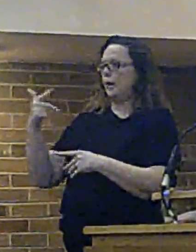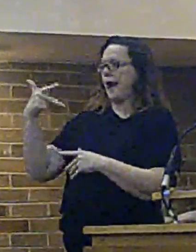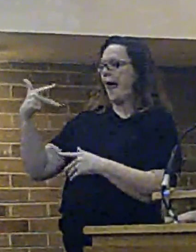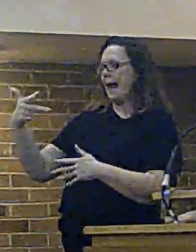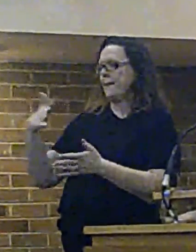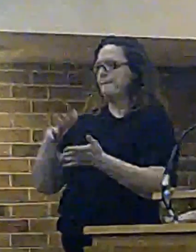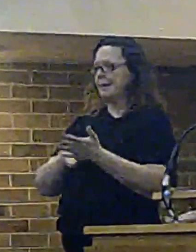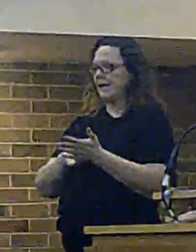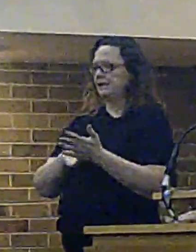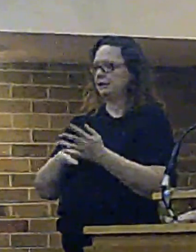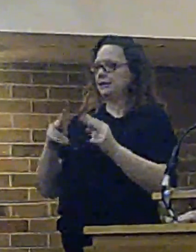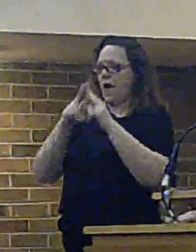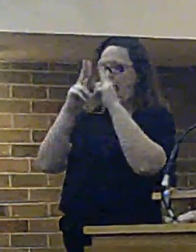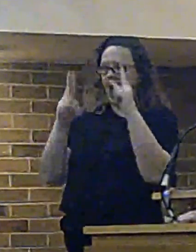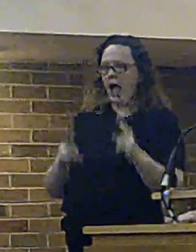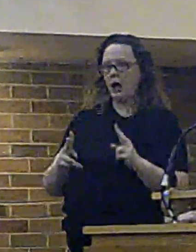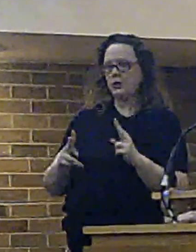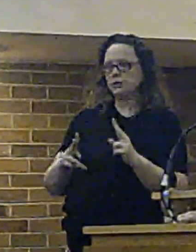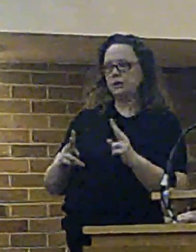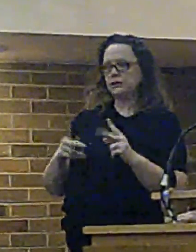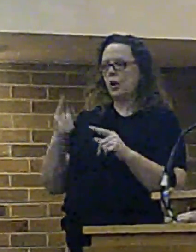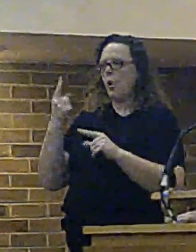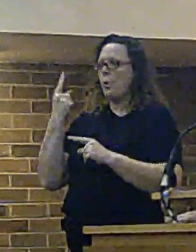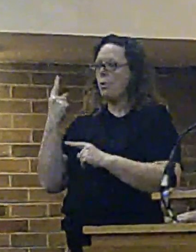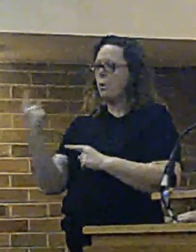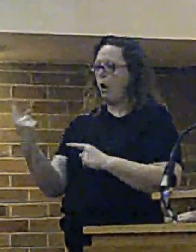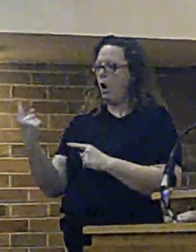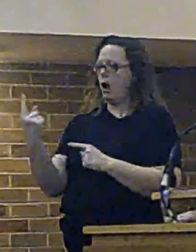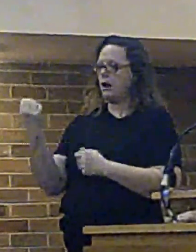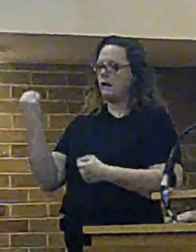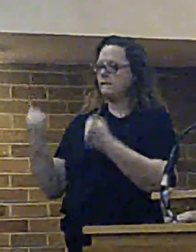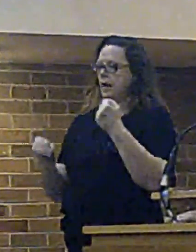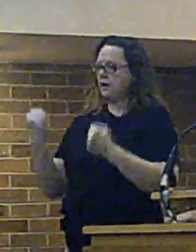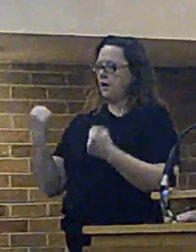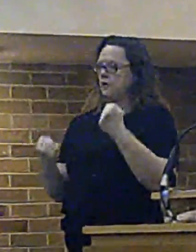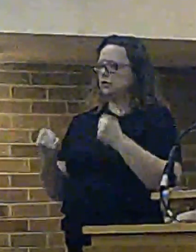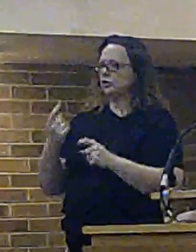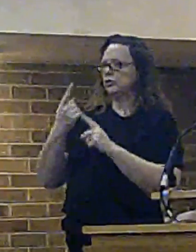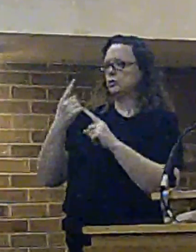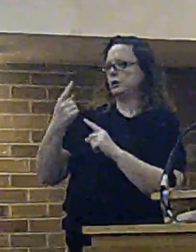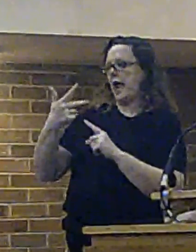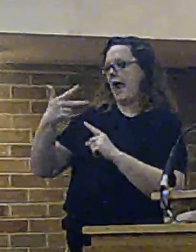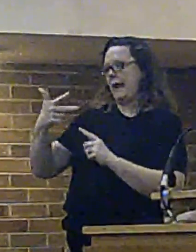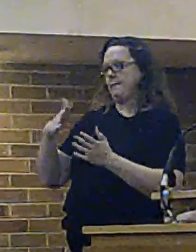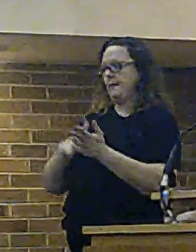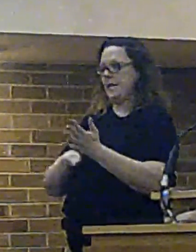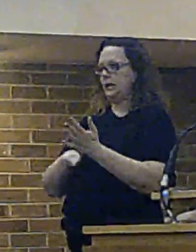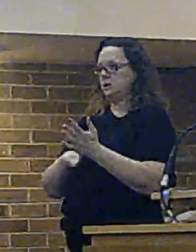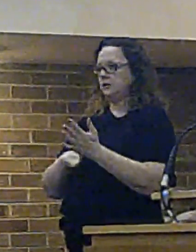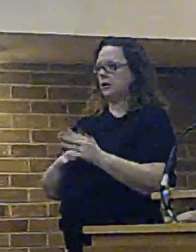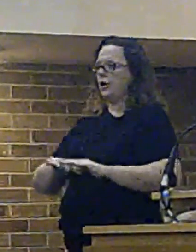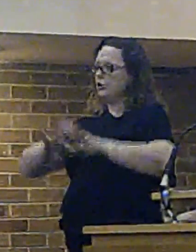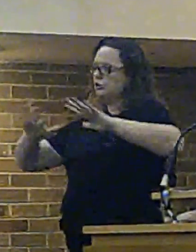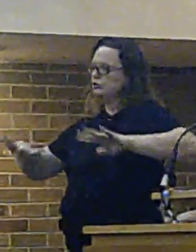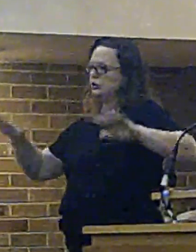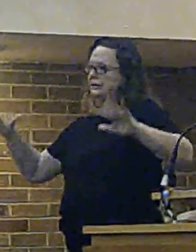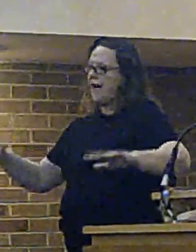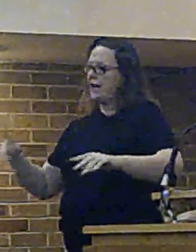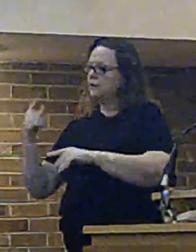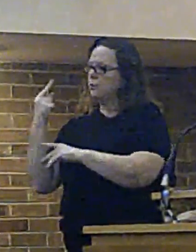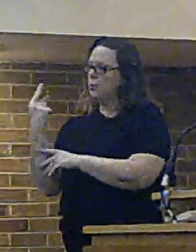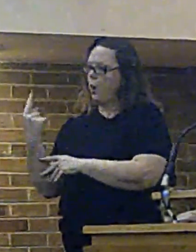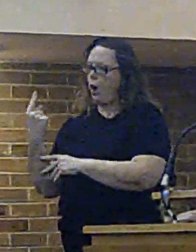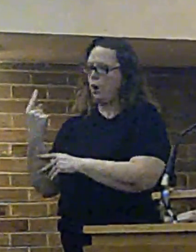Suburban dwellings, one pump in eight to ten minutes. Rural, one pump in 20. Back in the